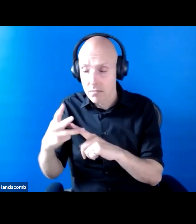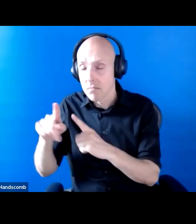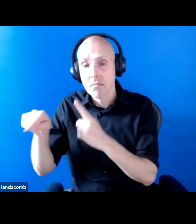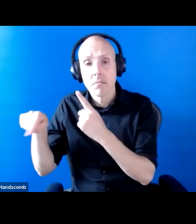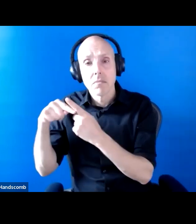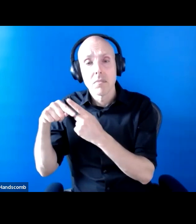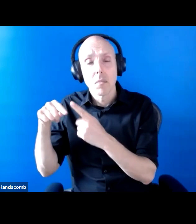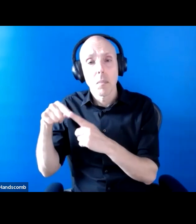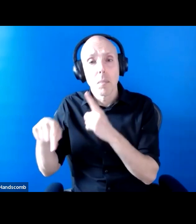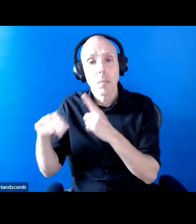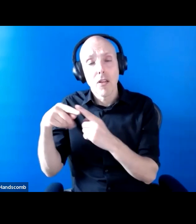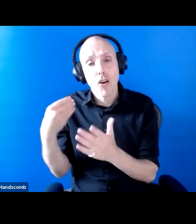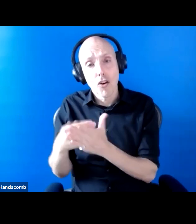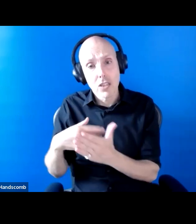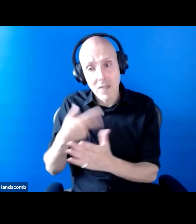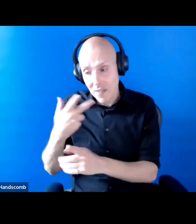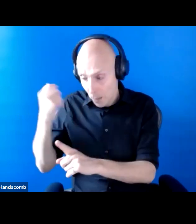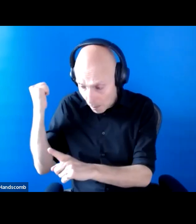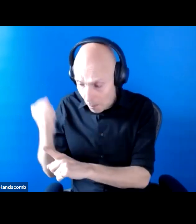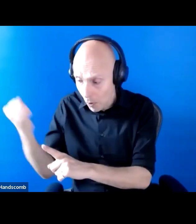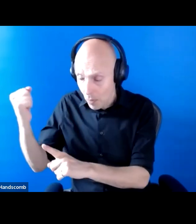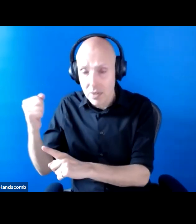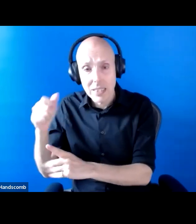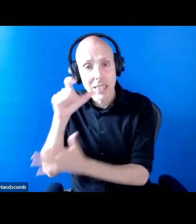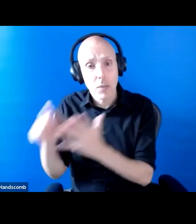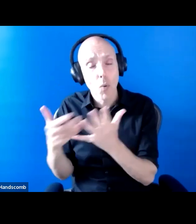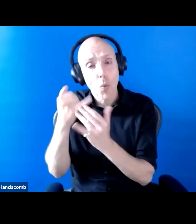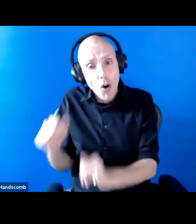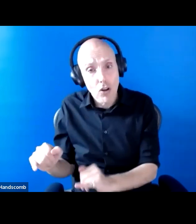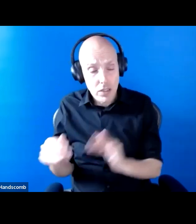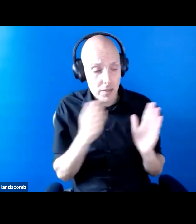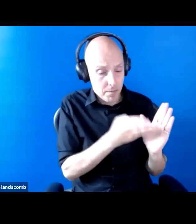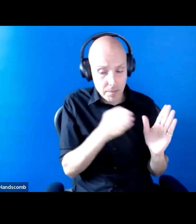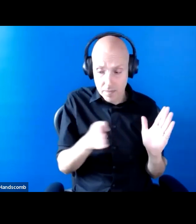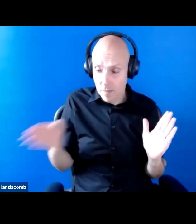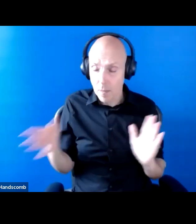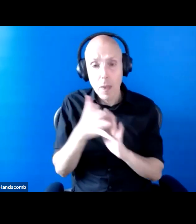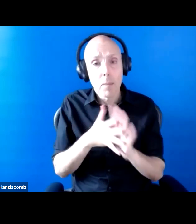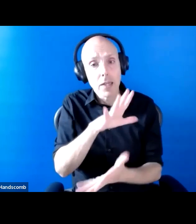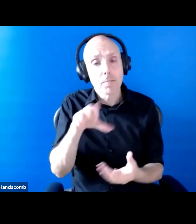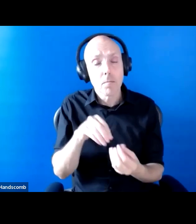of the cost of living crisis, millions of disabled people are finding themselves in a very, very hard place.